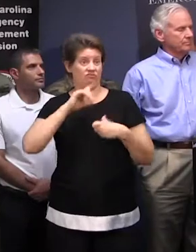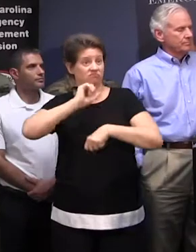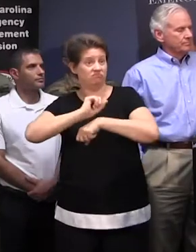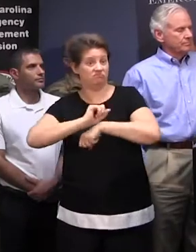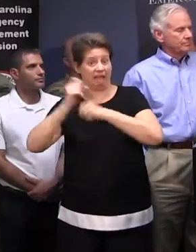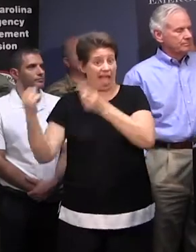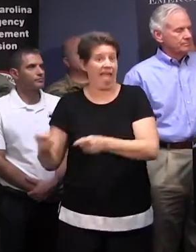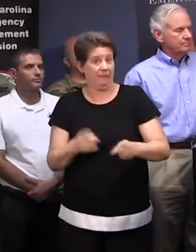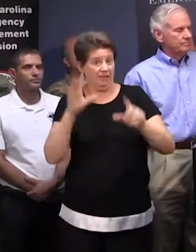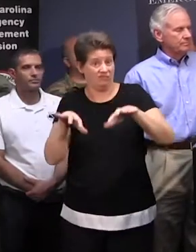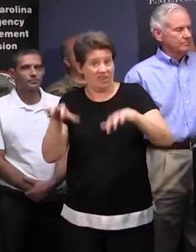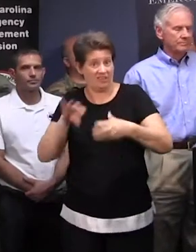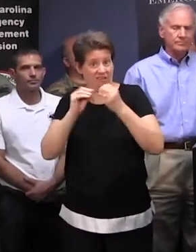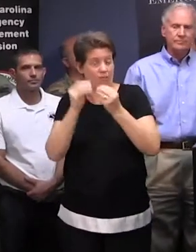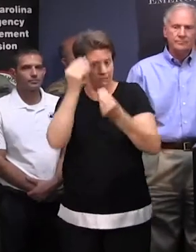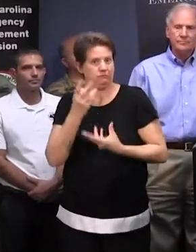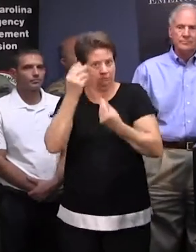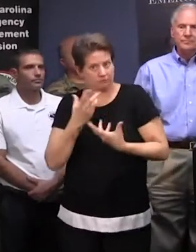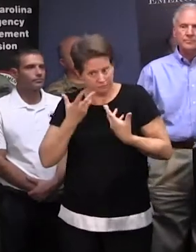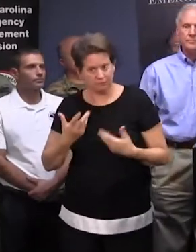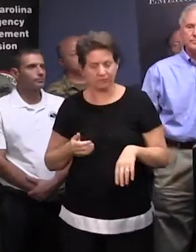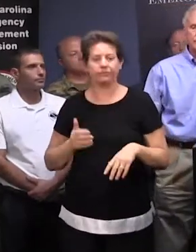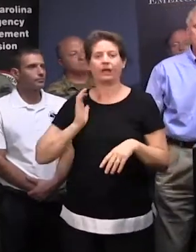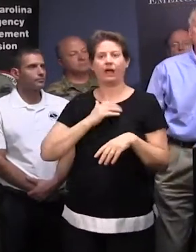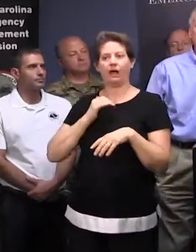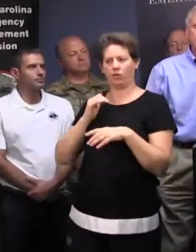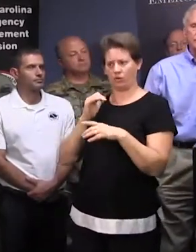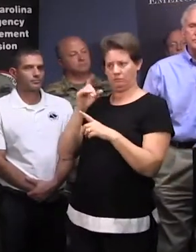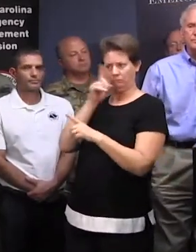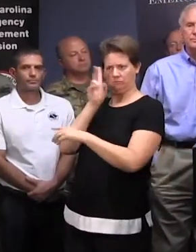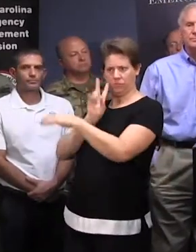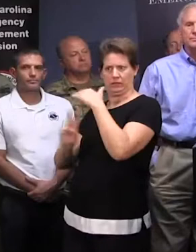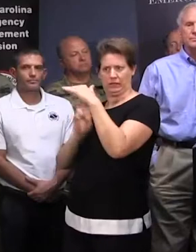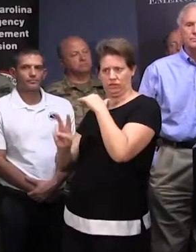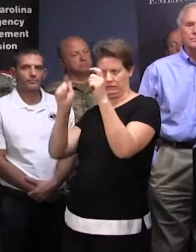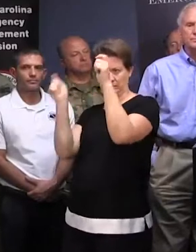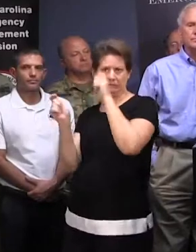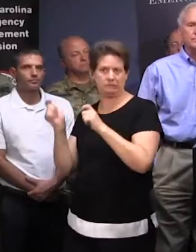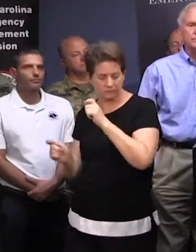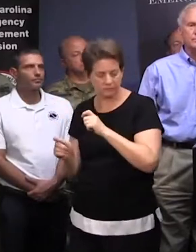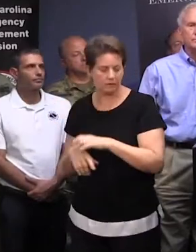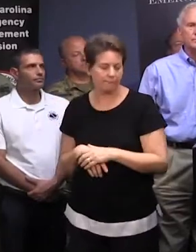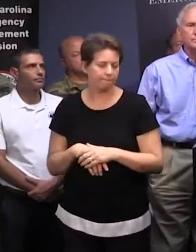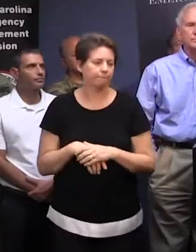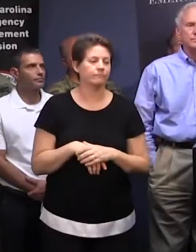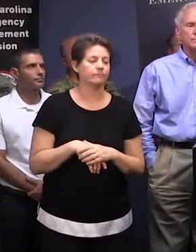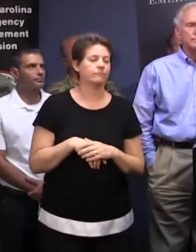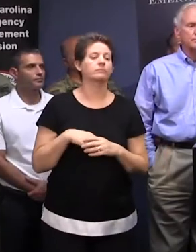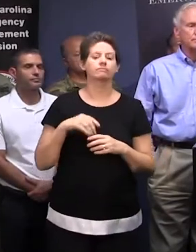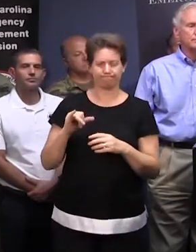on the actual rainfalls and updating our models to try to predict and forecast which roadways may be